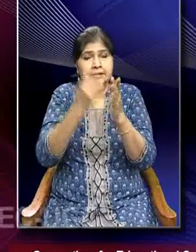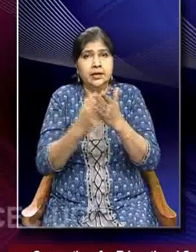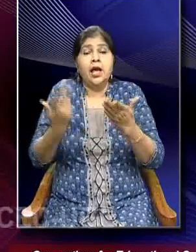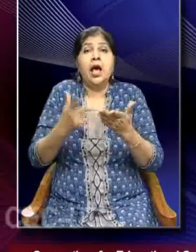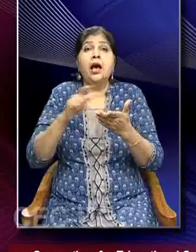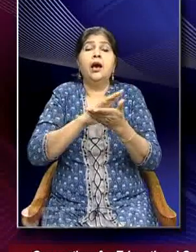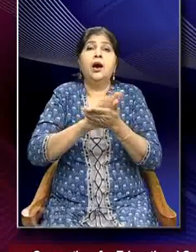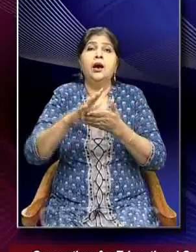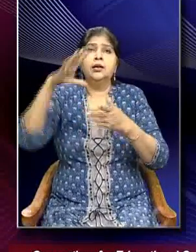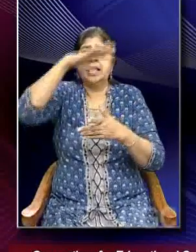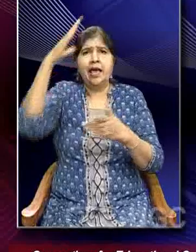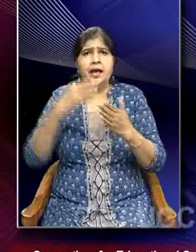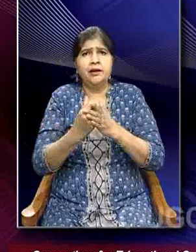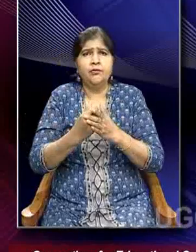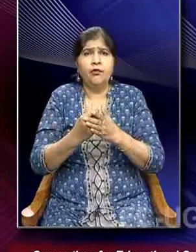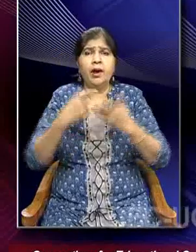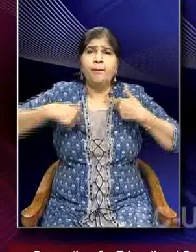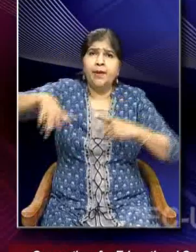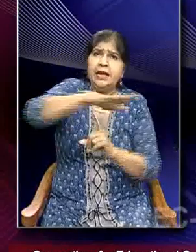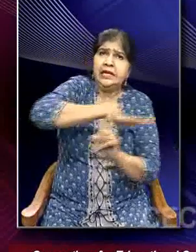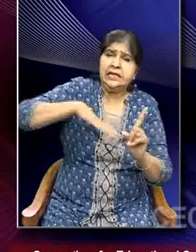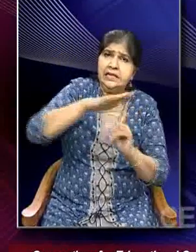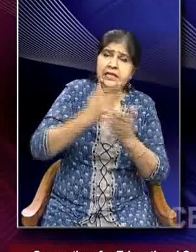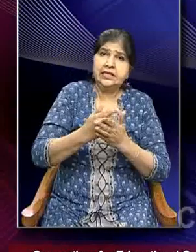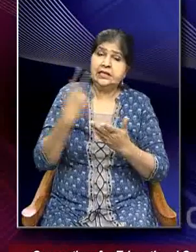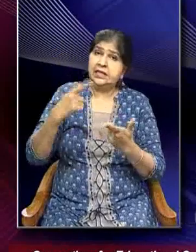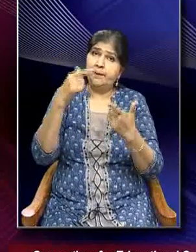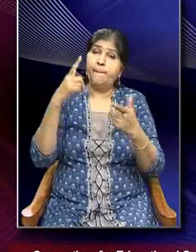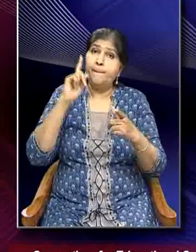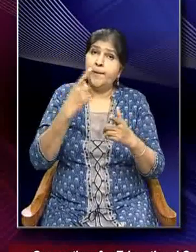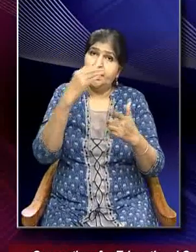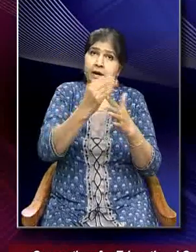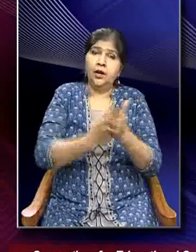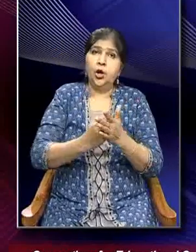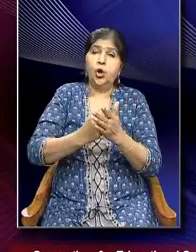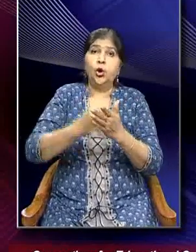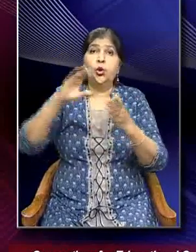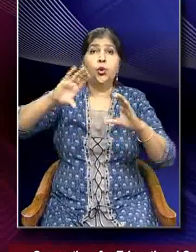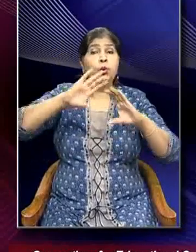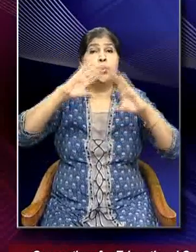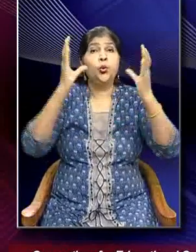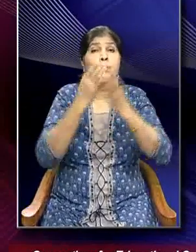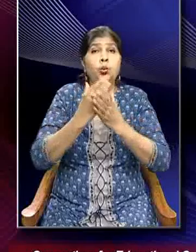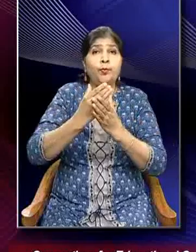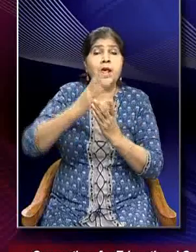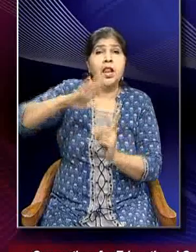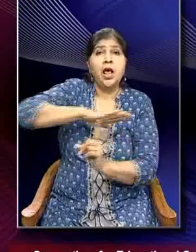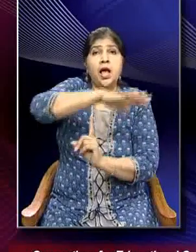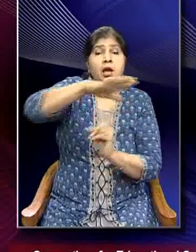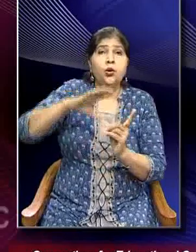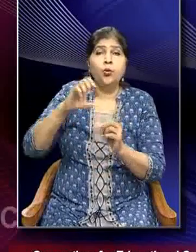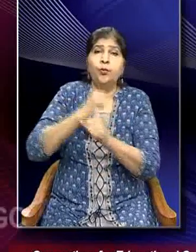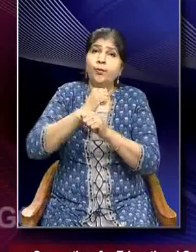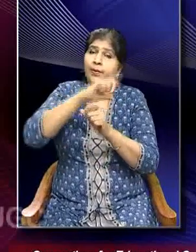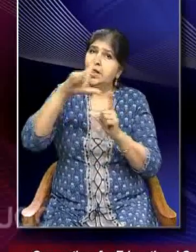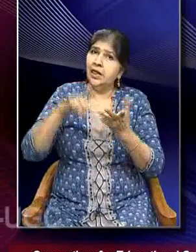environment is an important aspect of global governance issues in contemporary